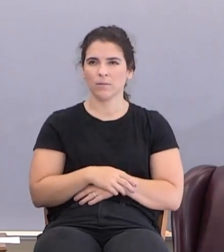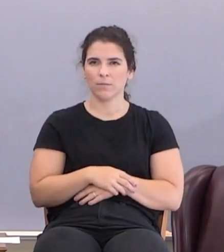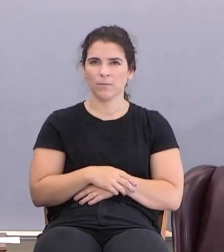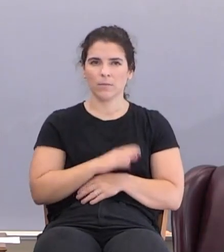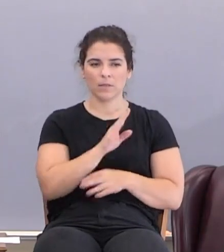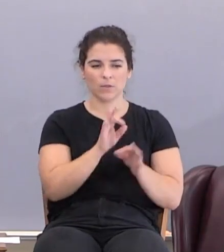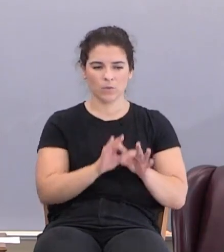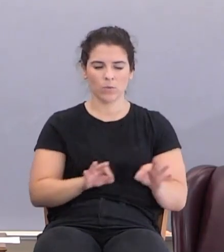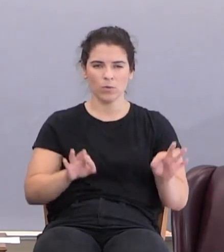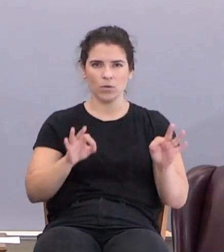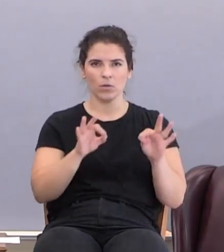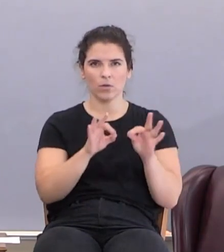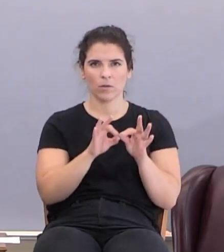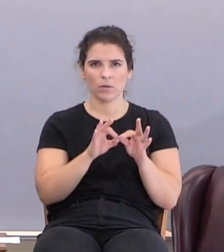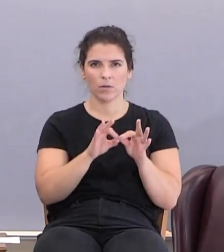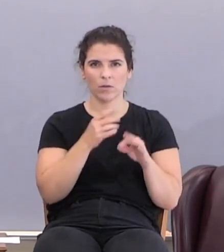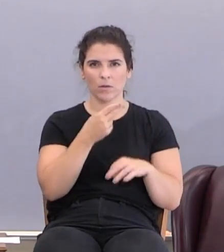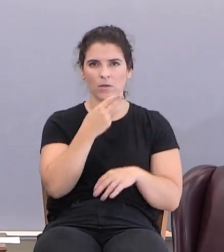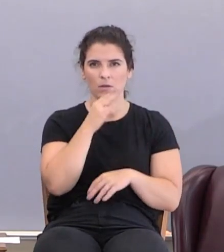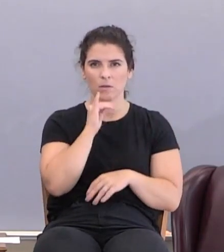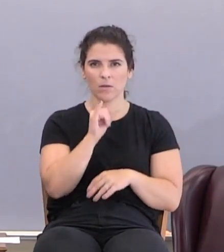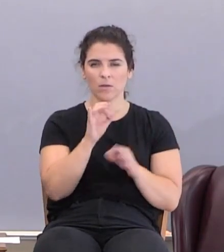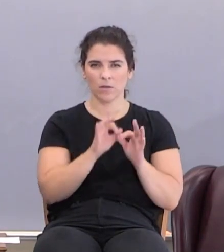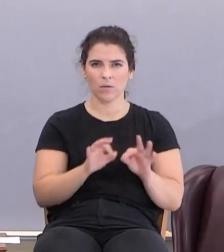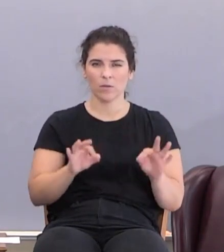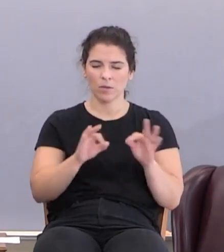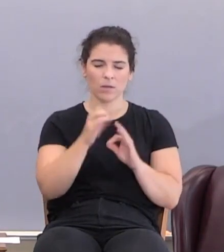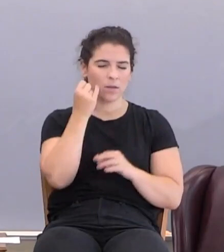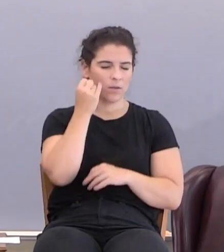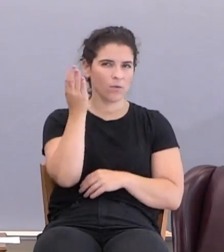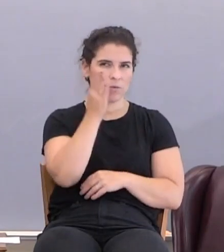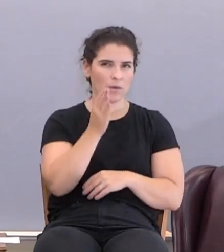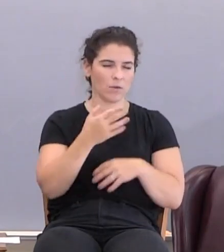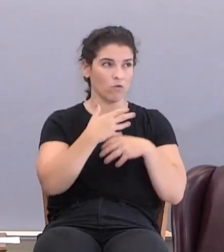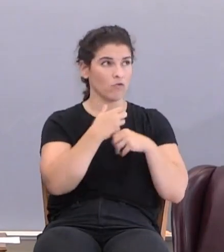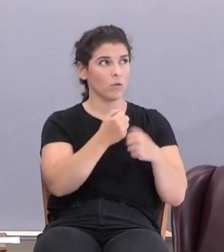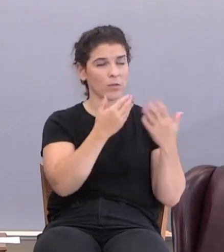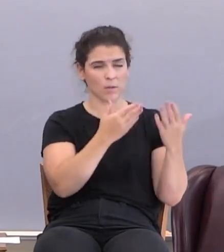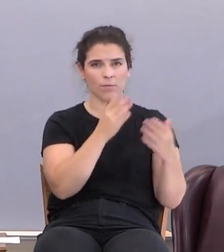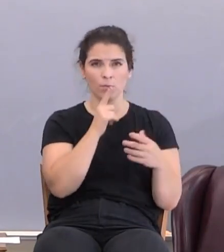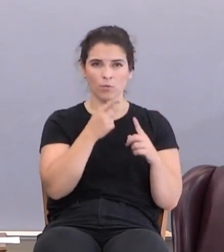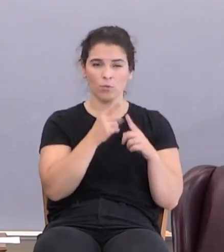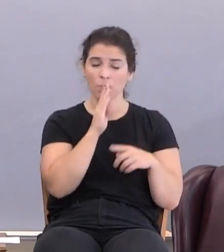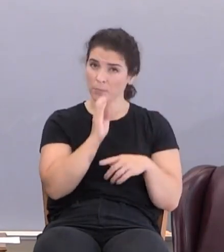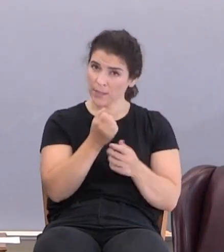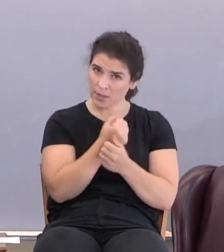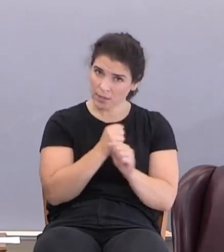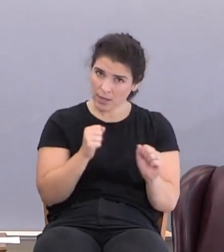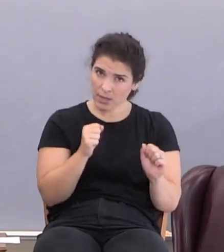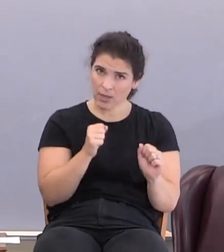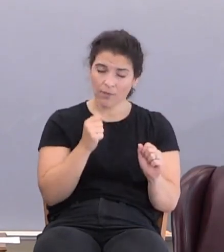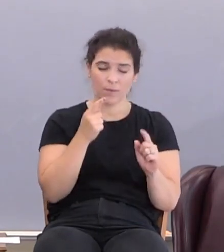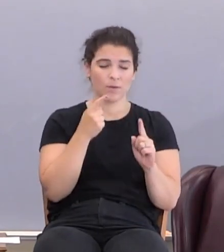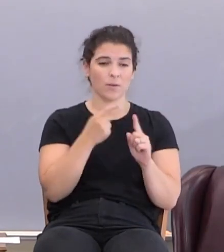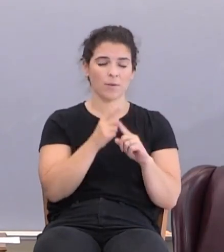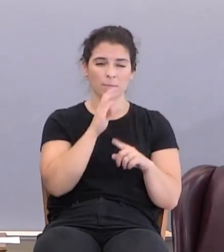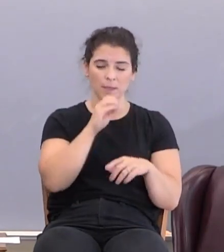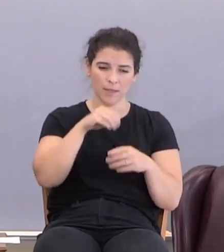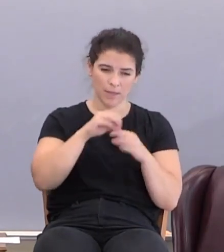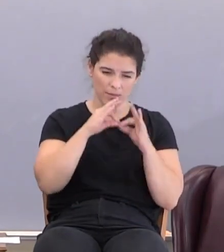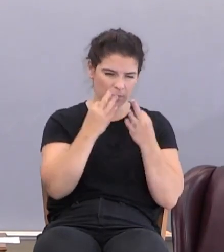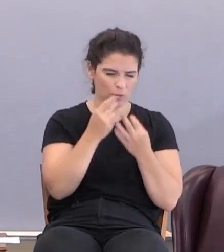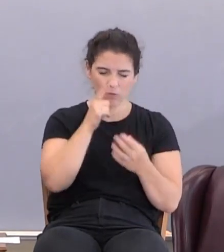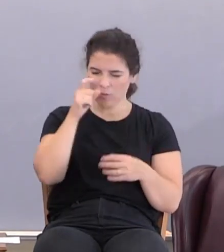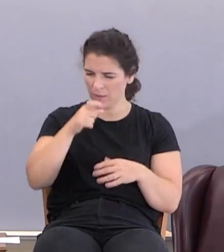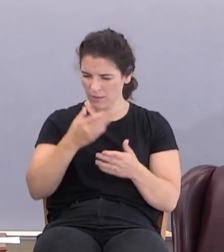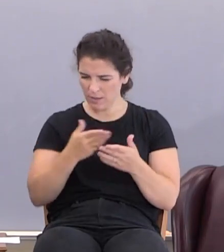His worthiness, he's worthy. If you never trusted him to be saved, to be in the family, you don't